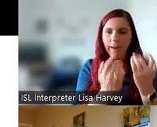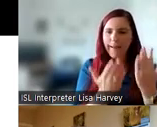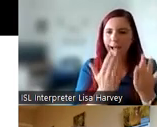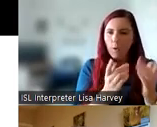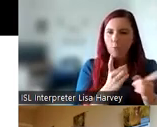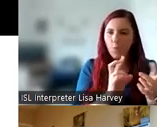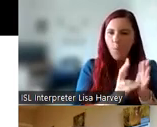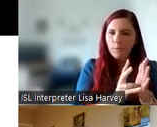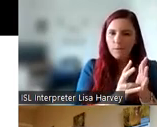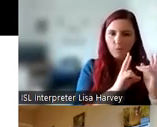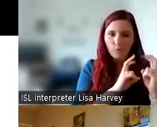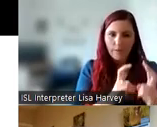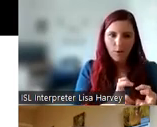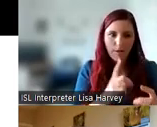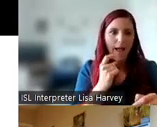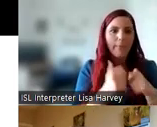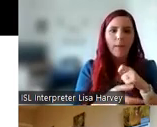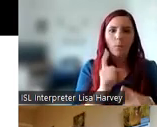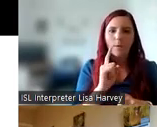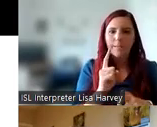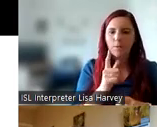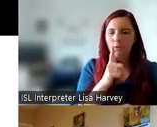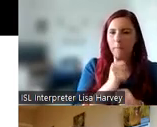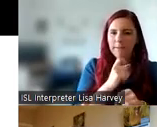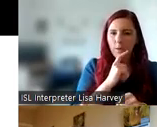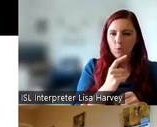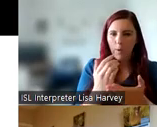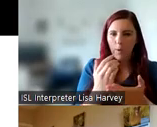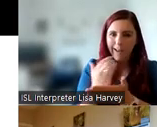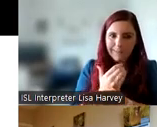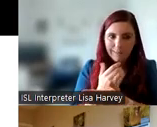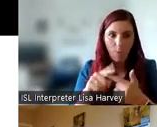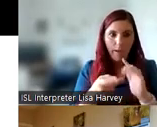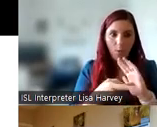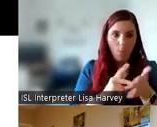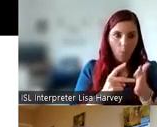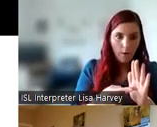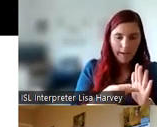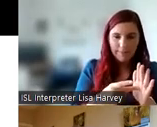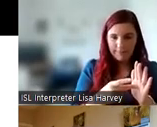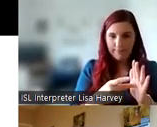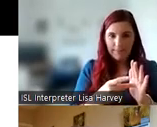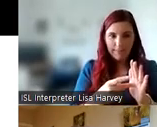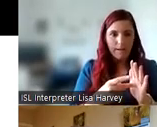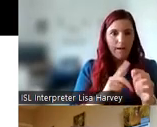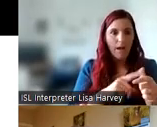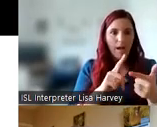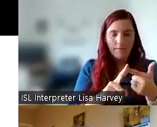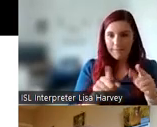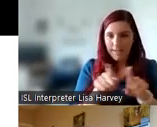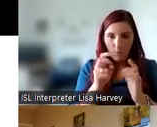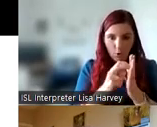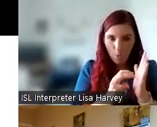have one of the following roles in data collection. They could coordinate the focus group logistics. They could coordinate the field notes. They could